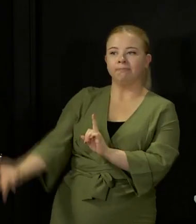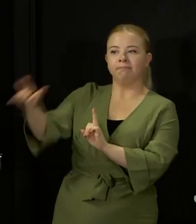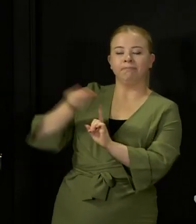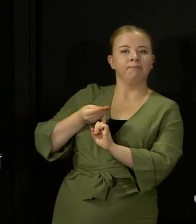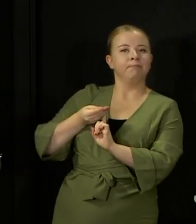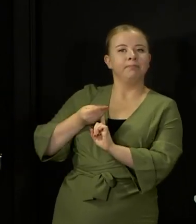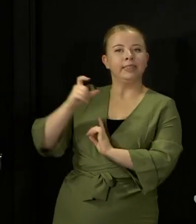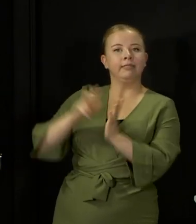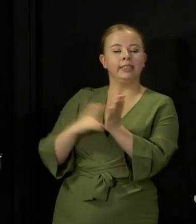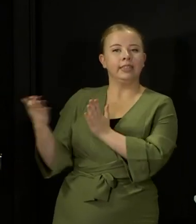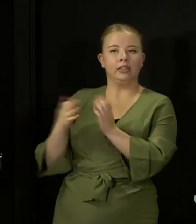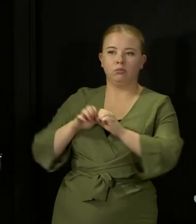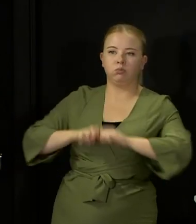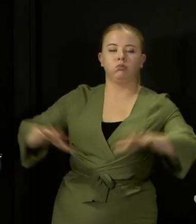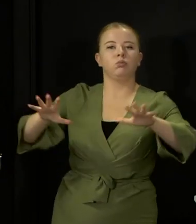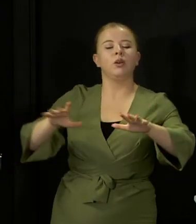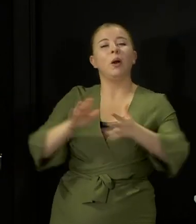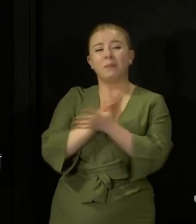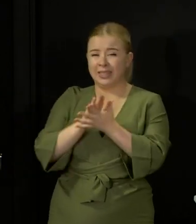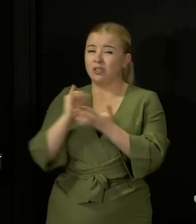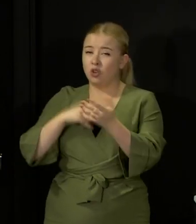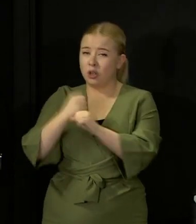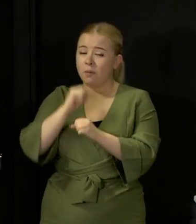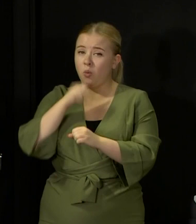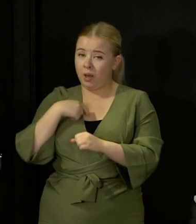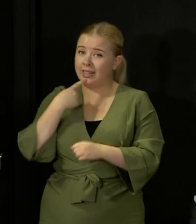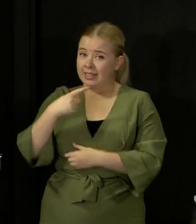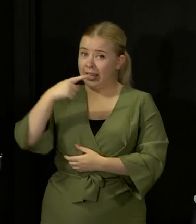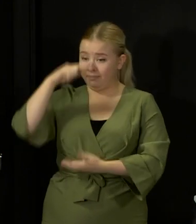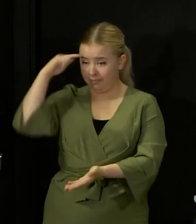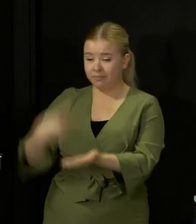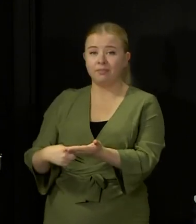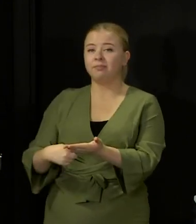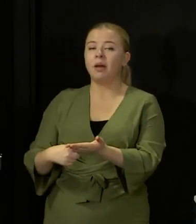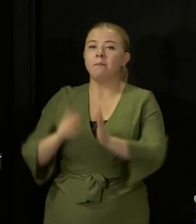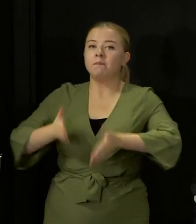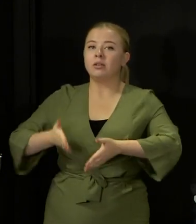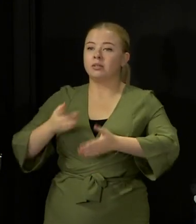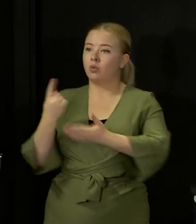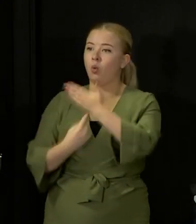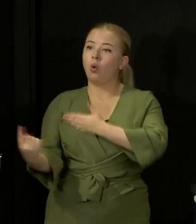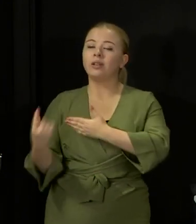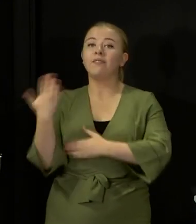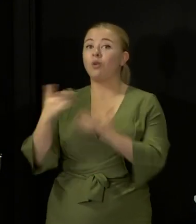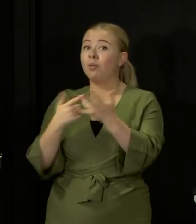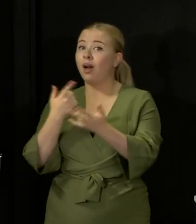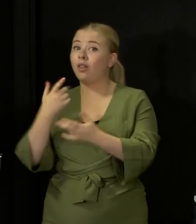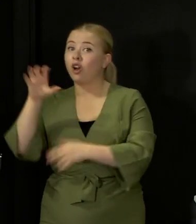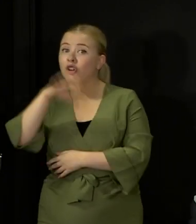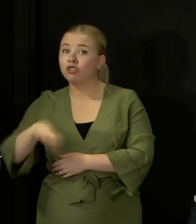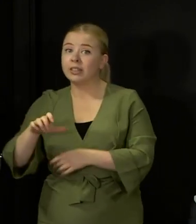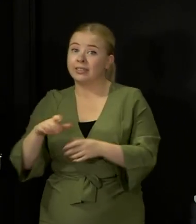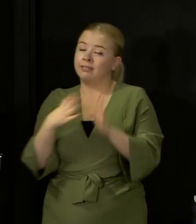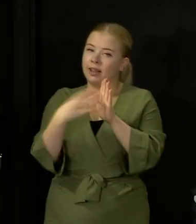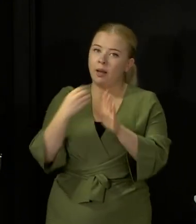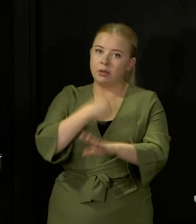reimpose quarantine restrictions on travel from certain countries, as we did at the weekend for Spain, if those countries see a sharp increase in